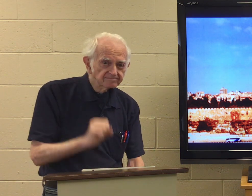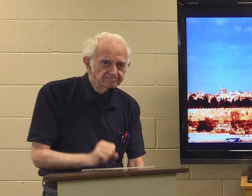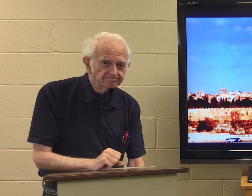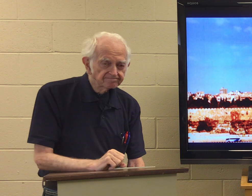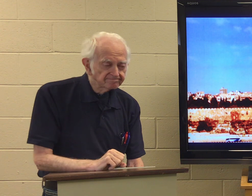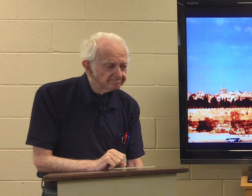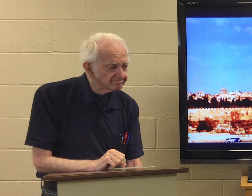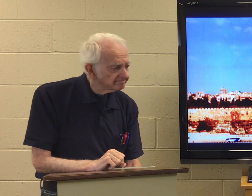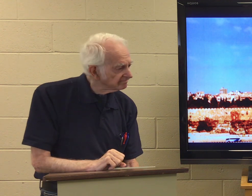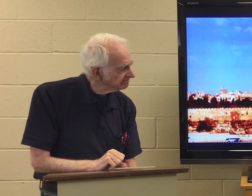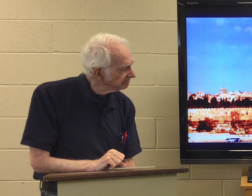time ago.